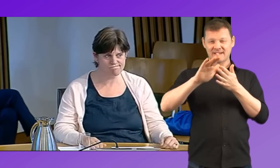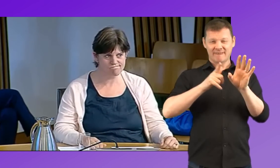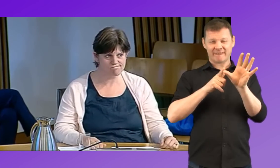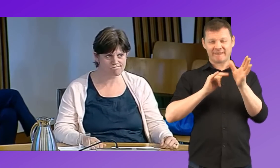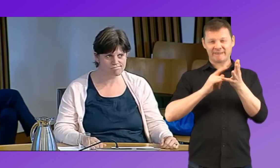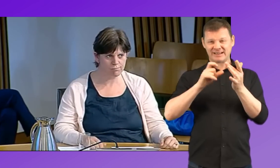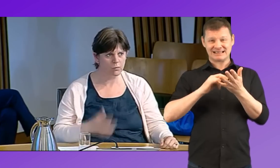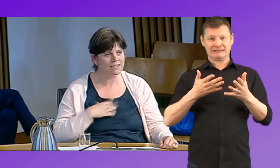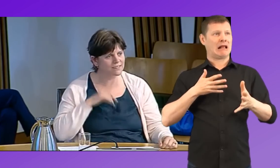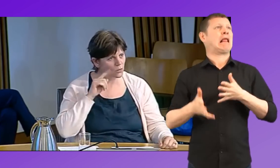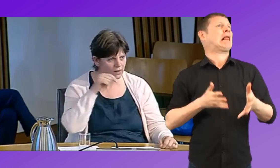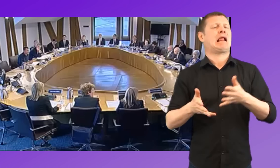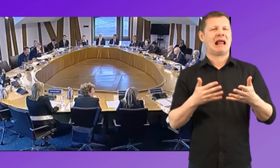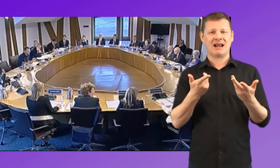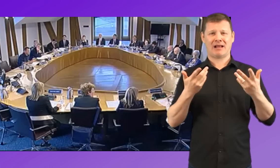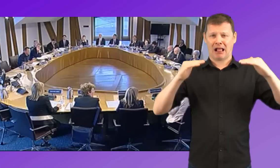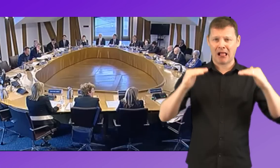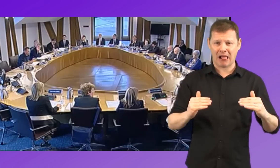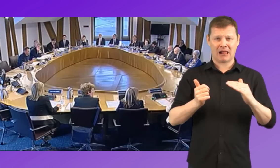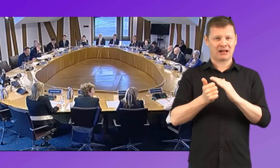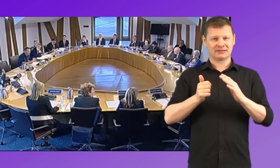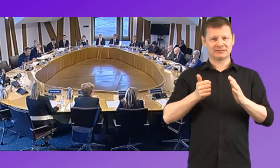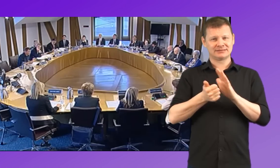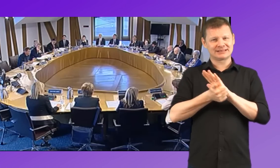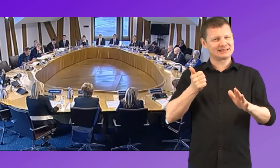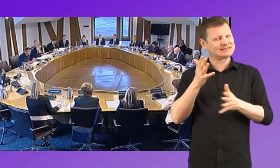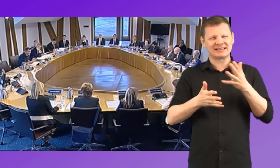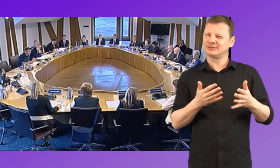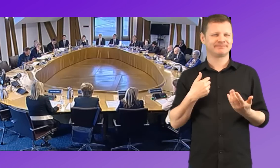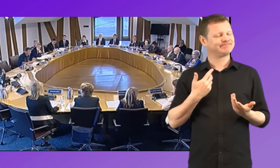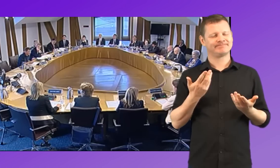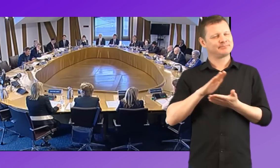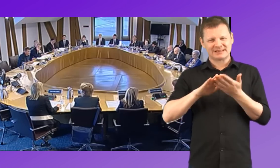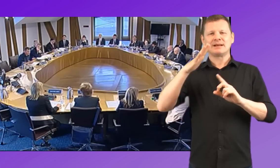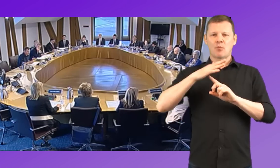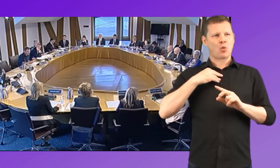can barely sign? We need to look at what's going on in the classrooms today.